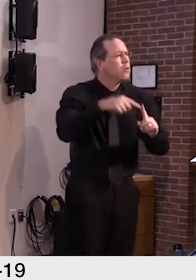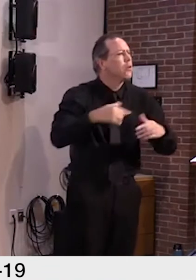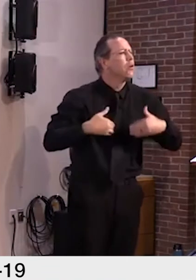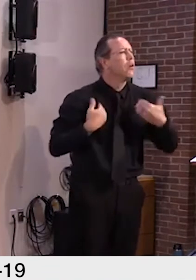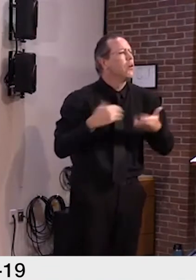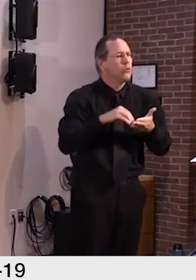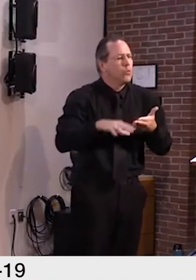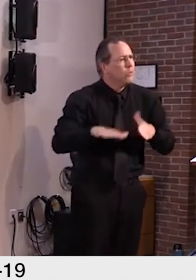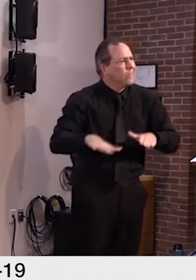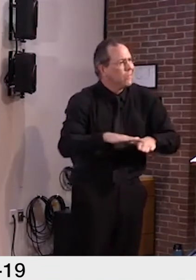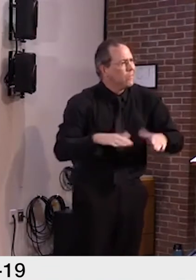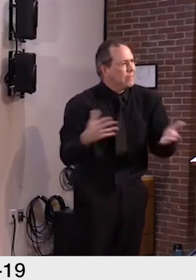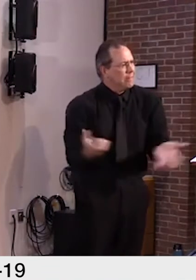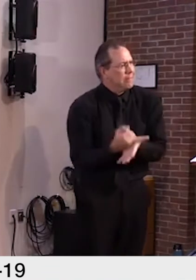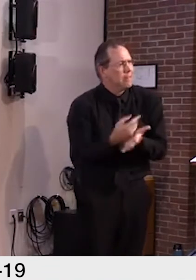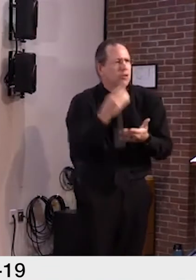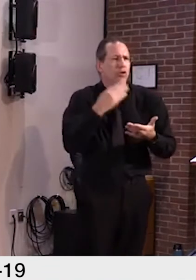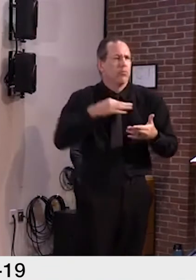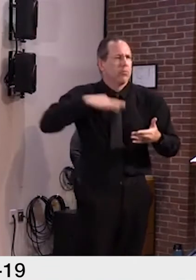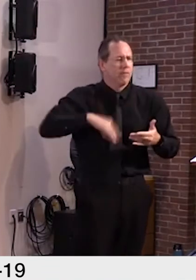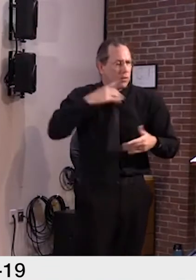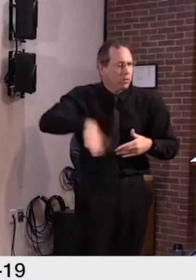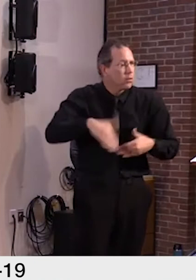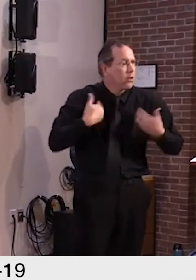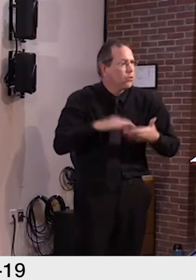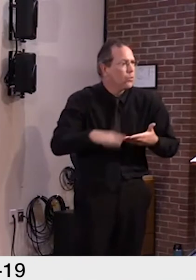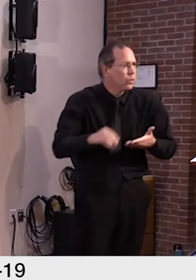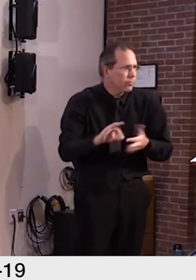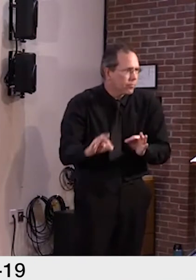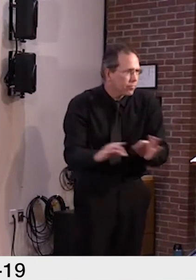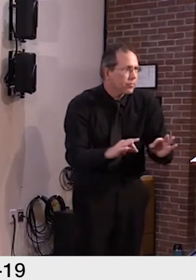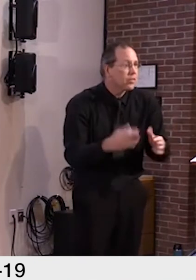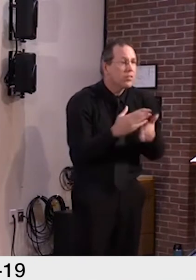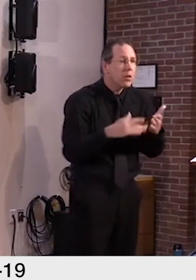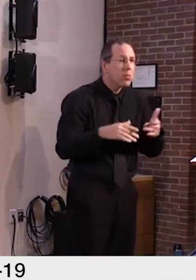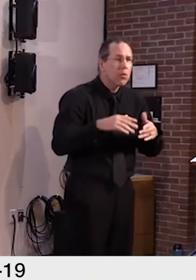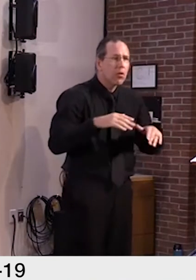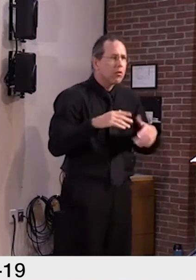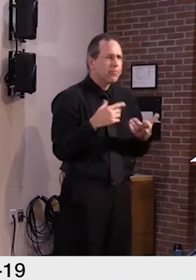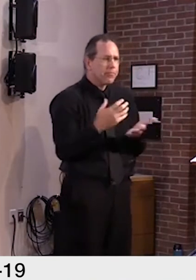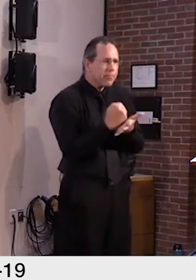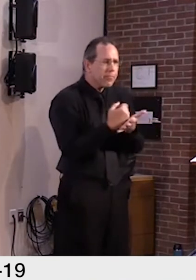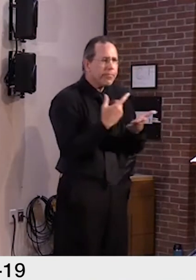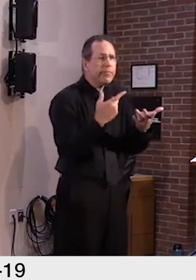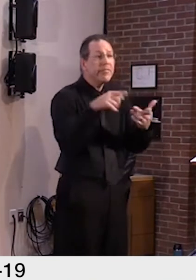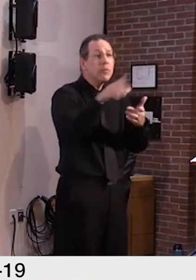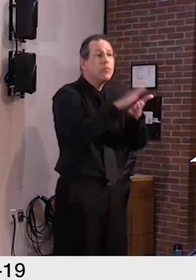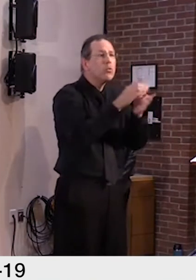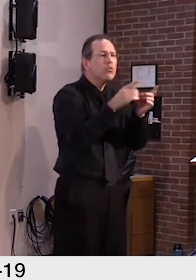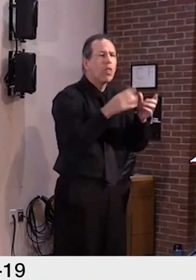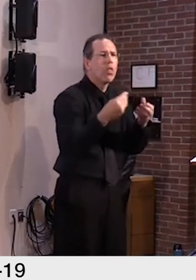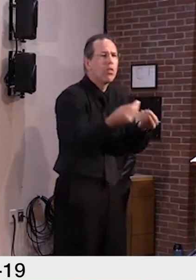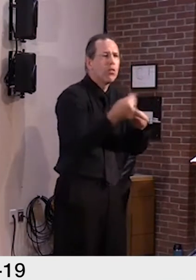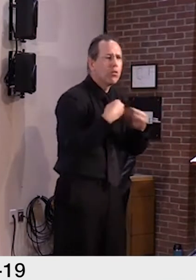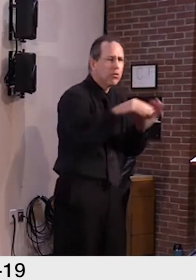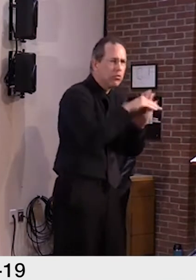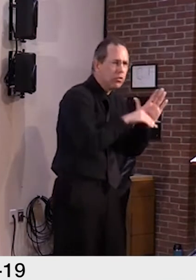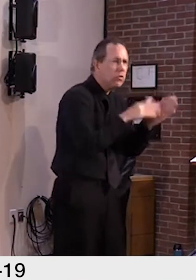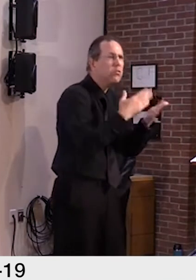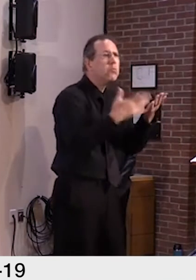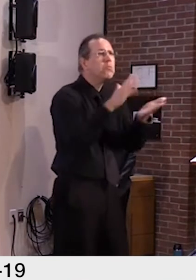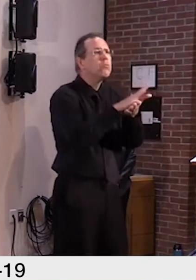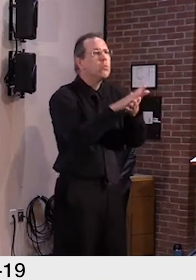to additional in-person instruction prior to the move to Step 3. And this move had been planned consistent with their reopening plans.